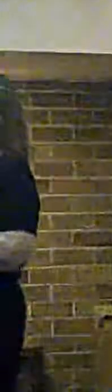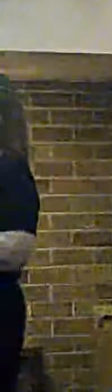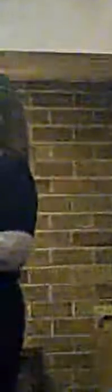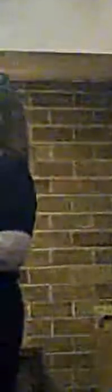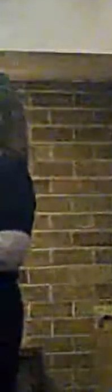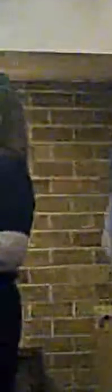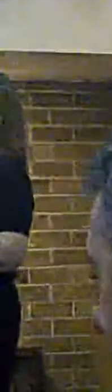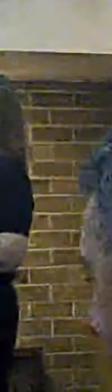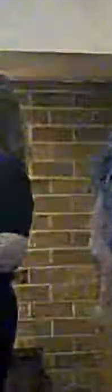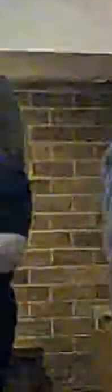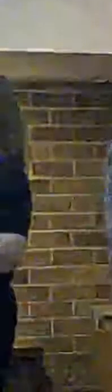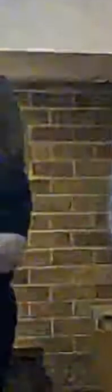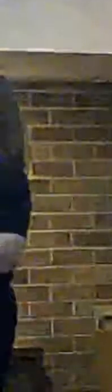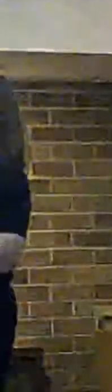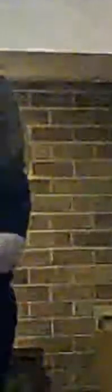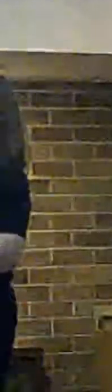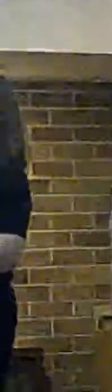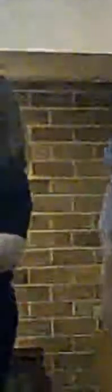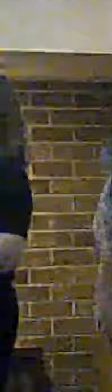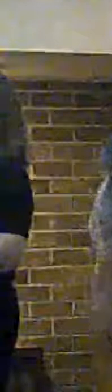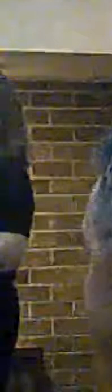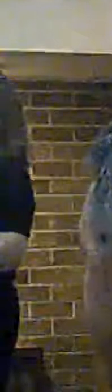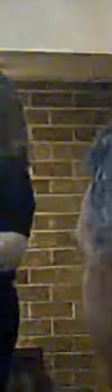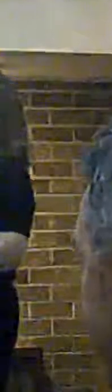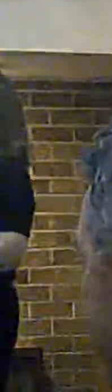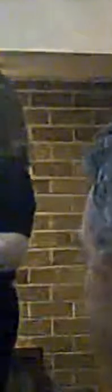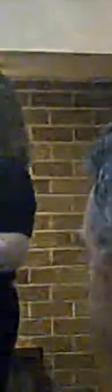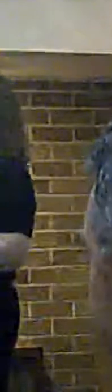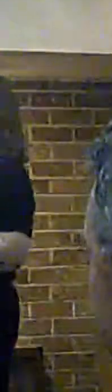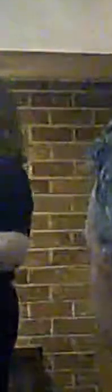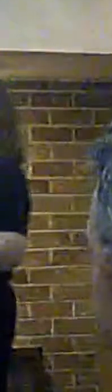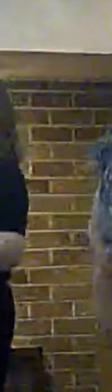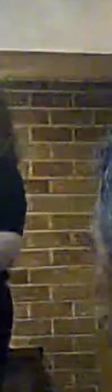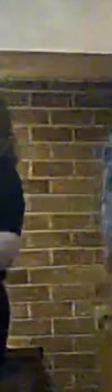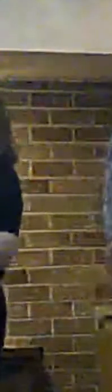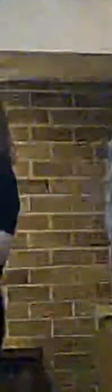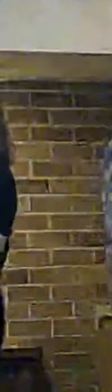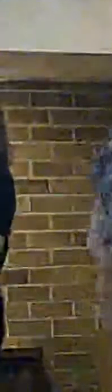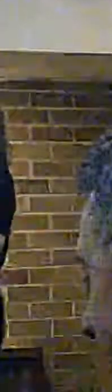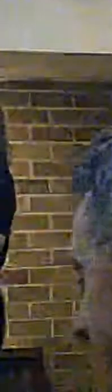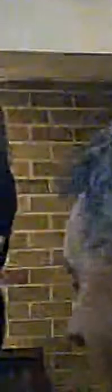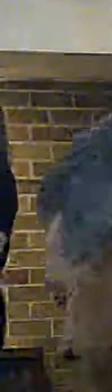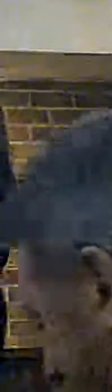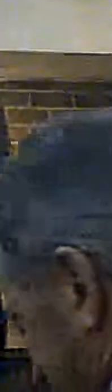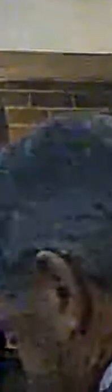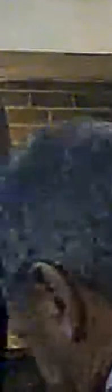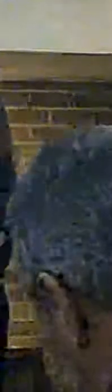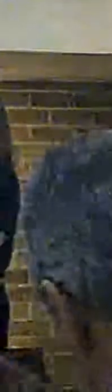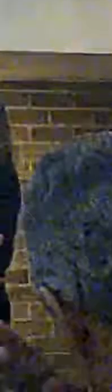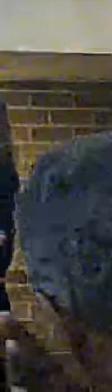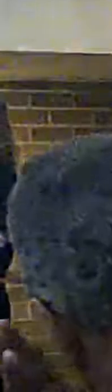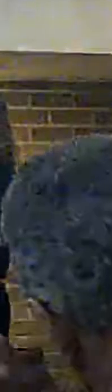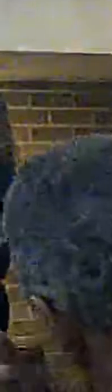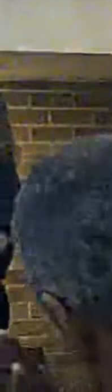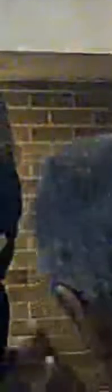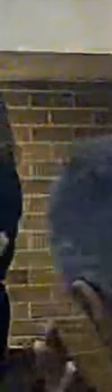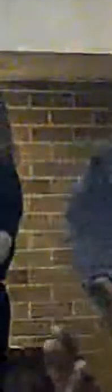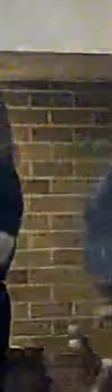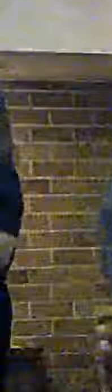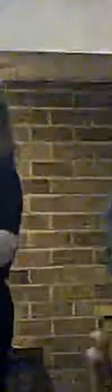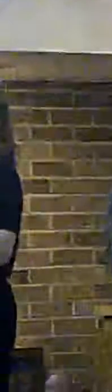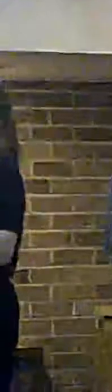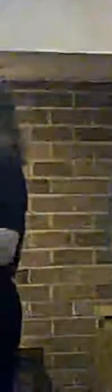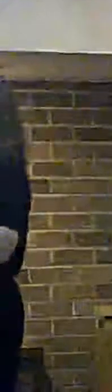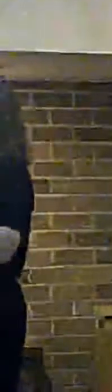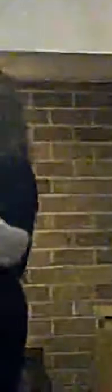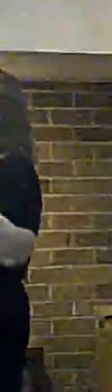the operational imperative around 13, 16 with Nesting becomes more important in one sense